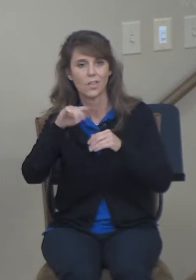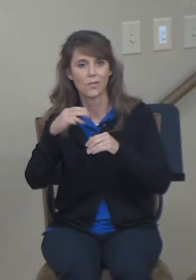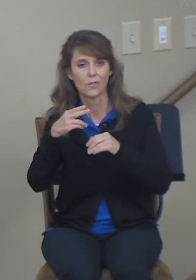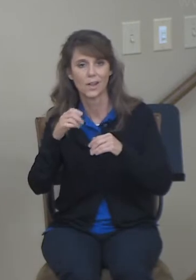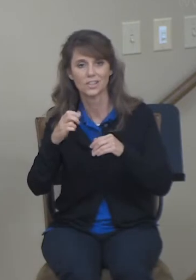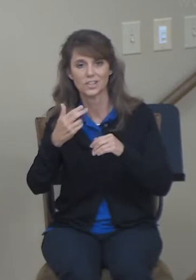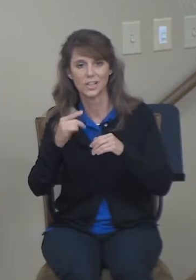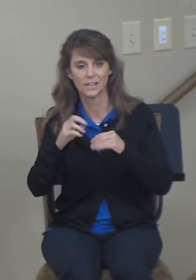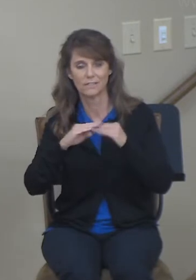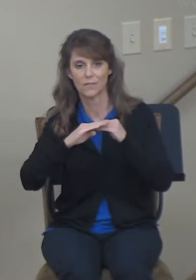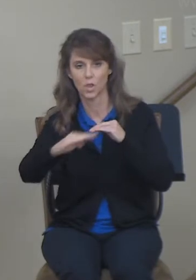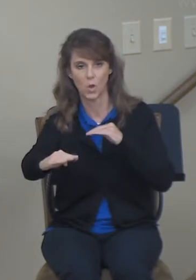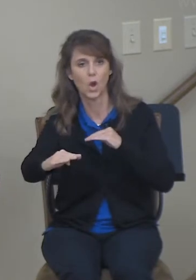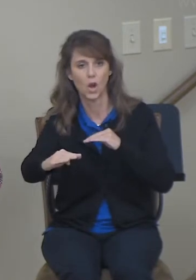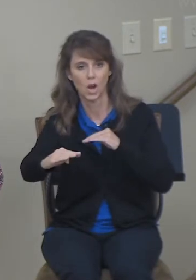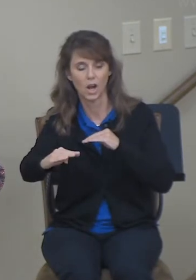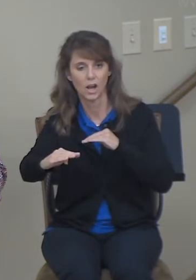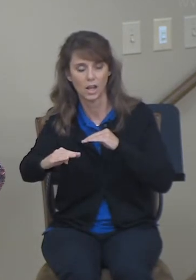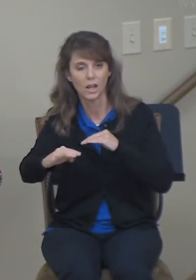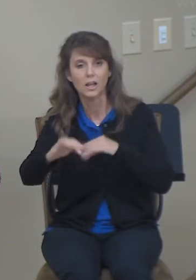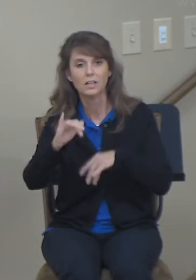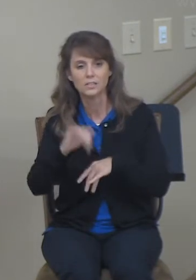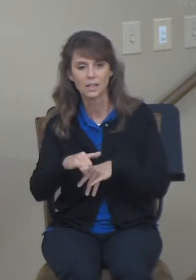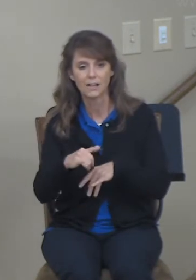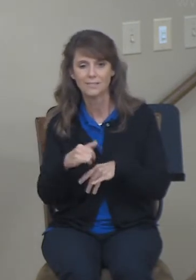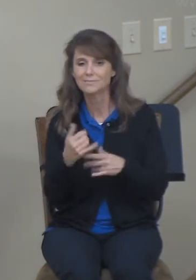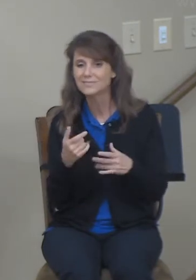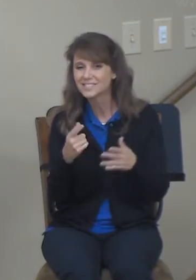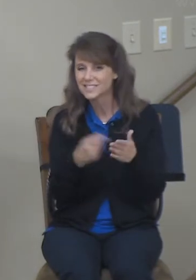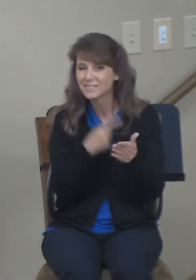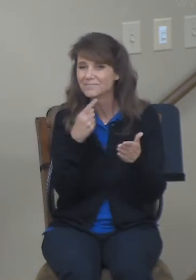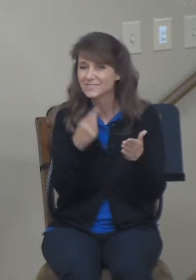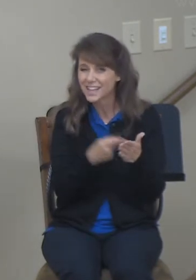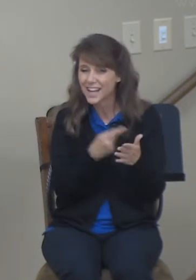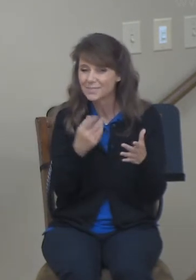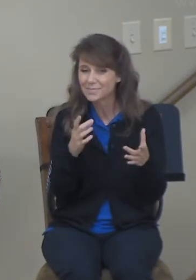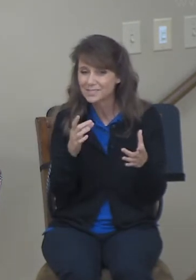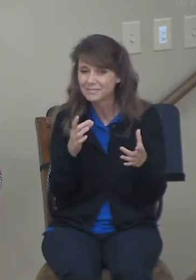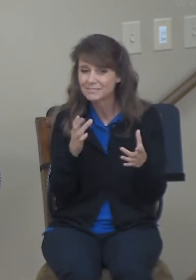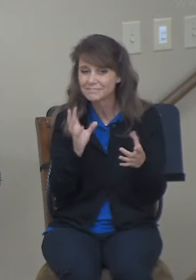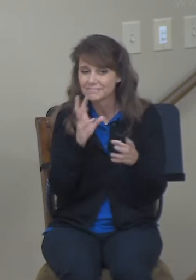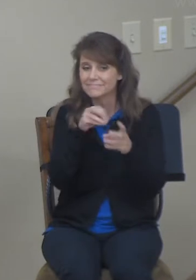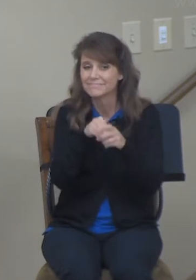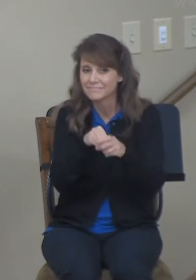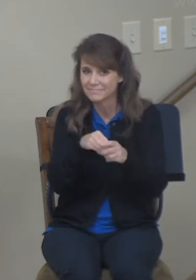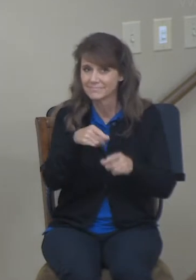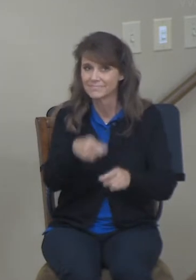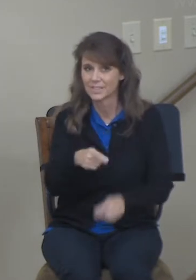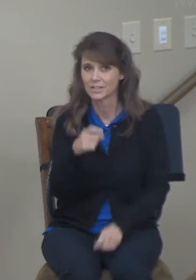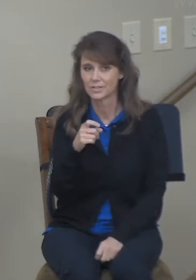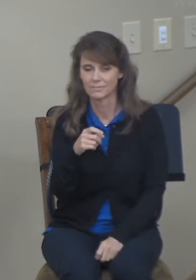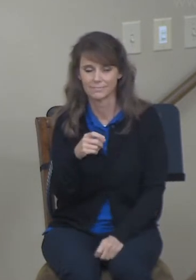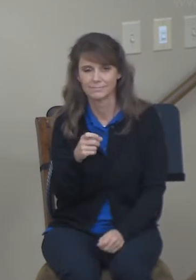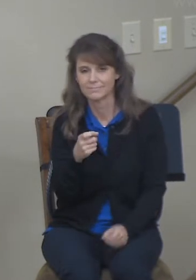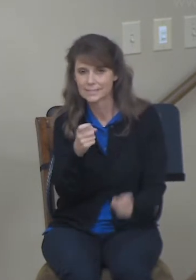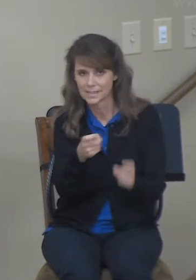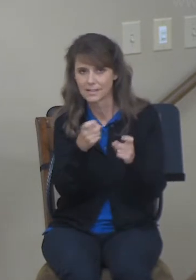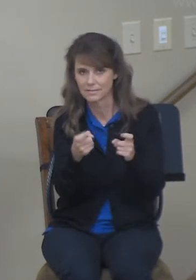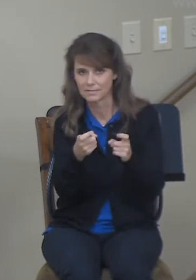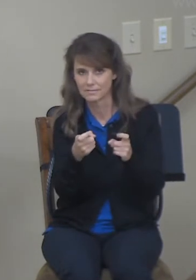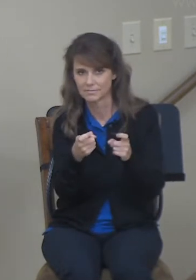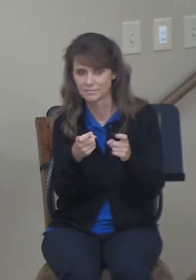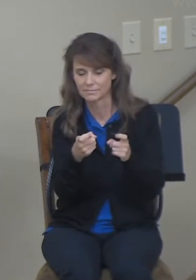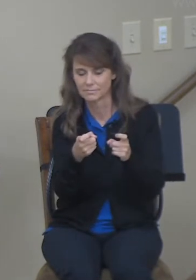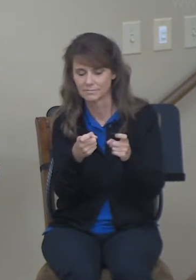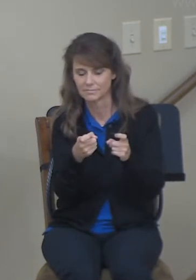idea that there seemed to be sometimes carnality attached to the gatherings there at these threshing floors. But